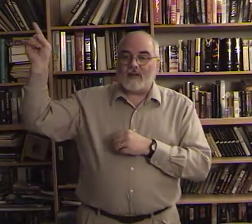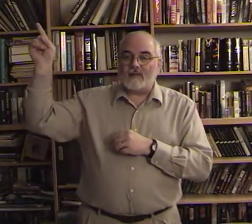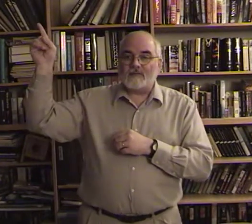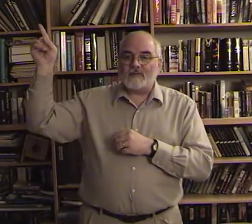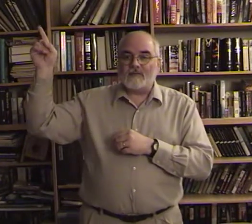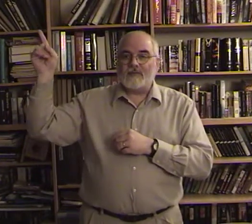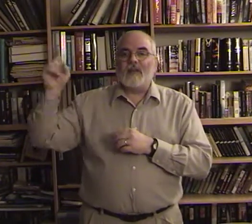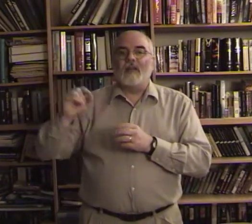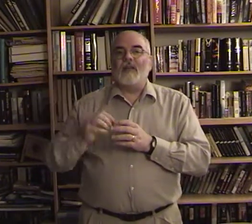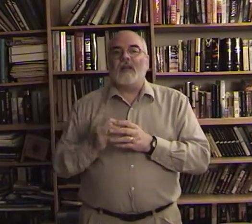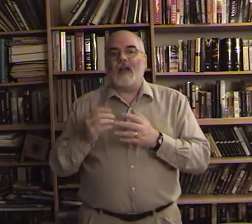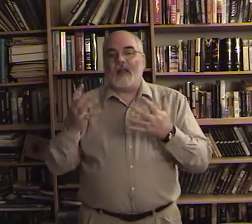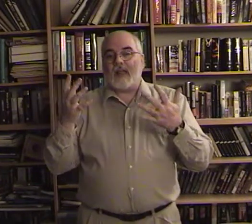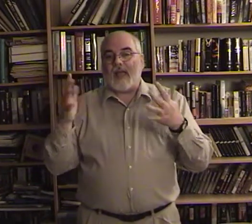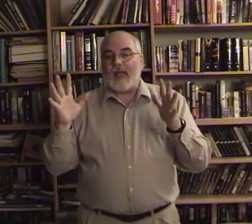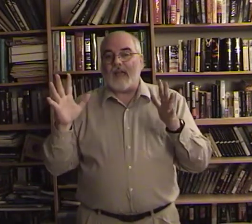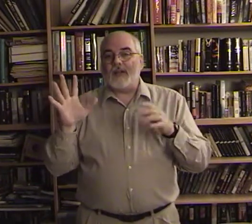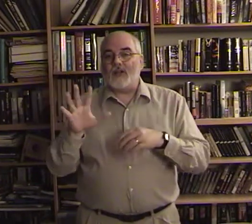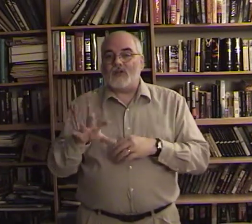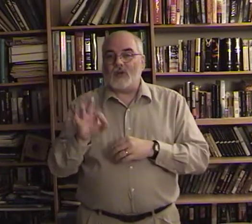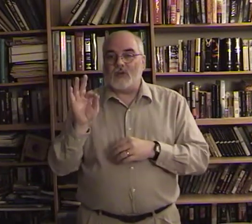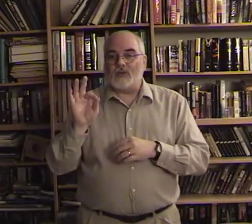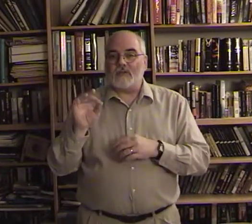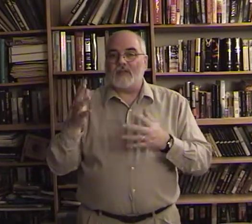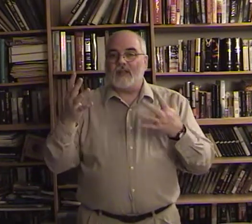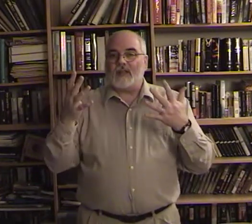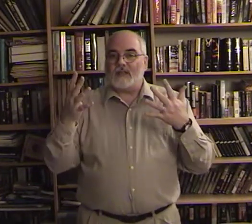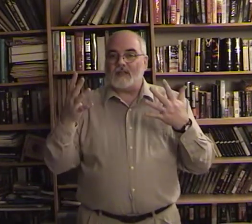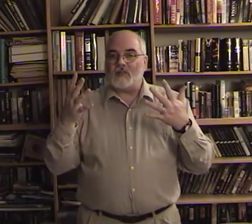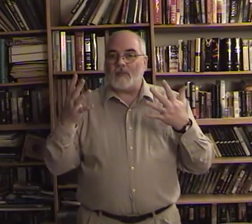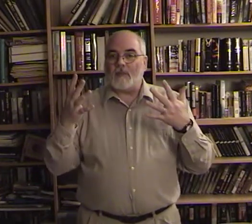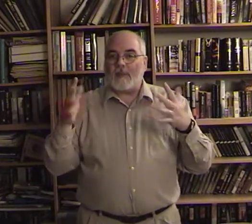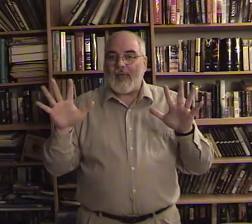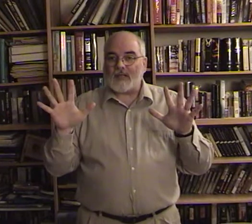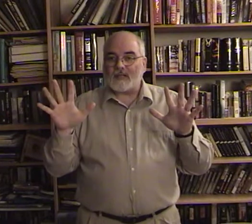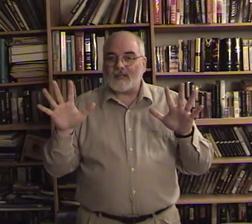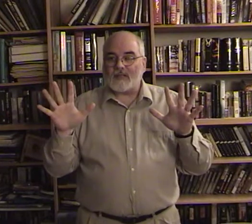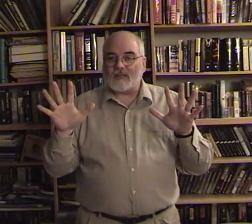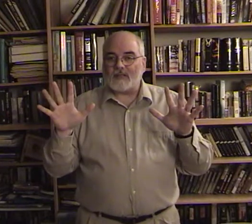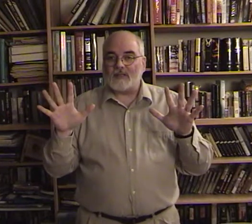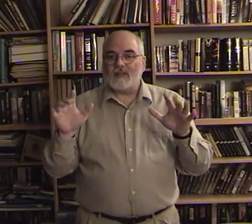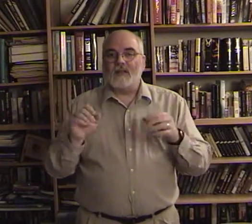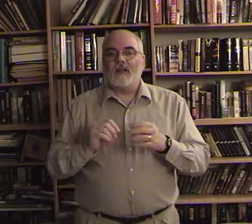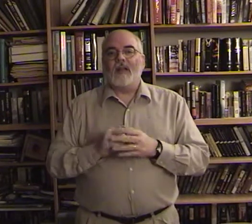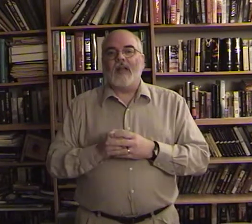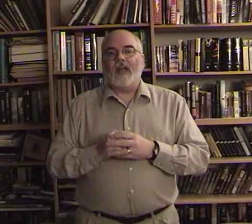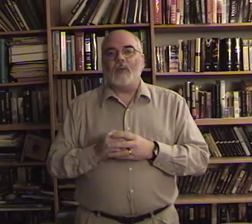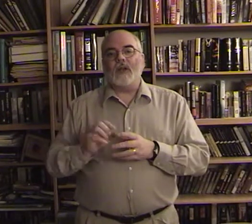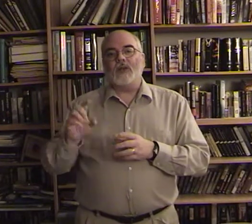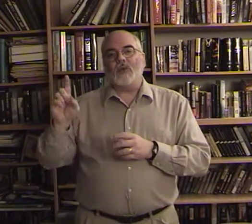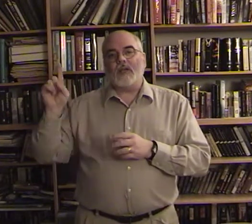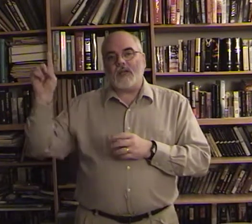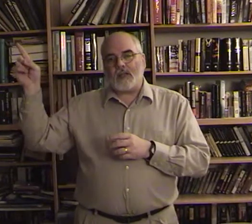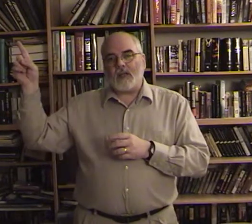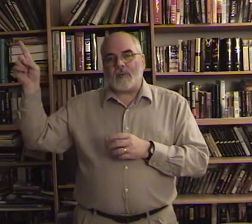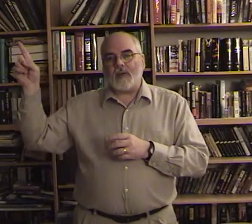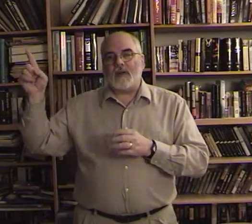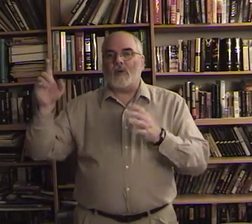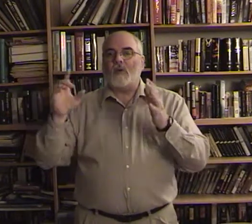had chosen this is sort of a past tense and we can do he up here or